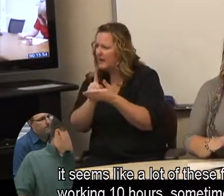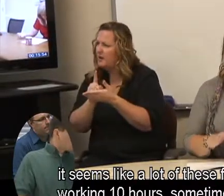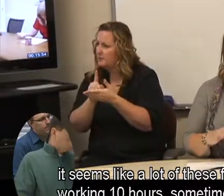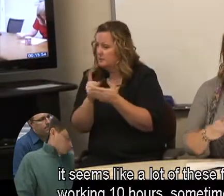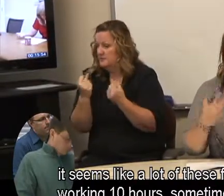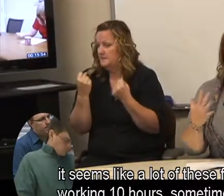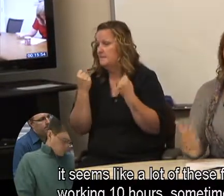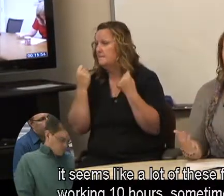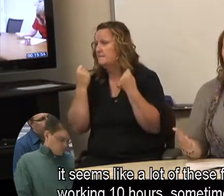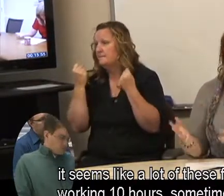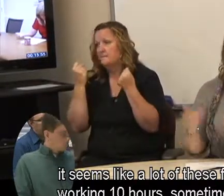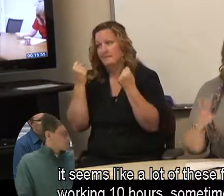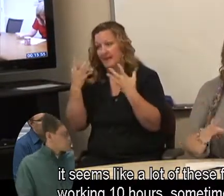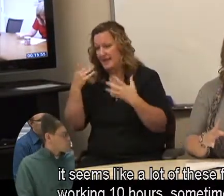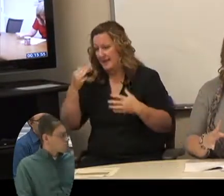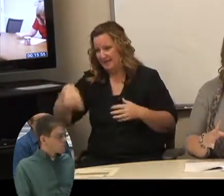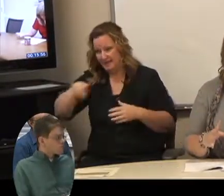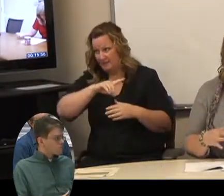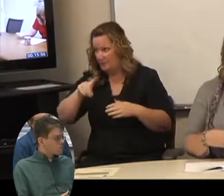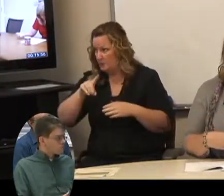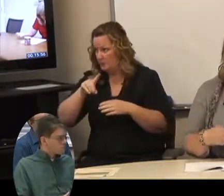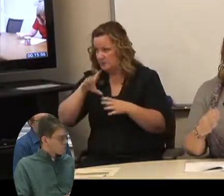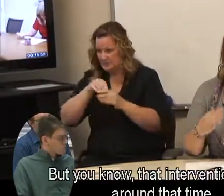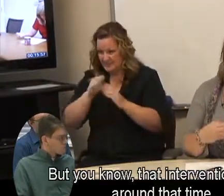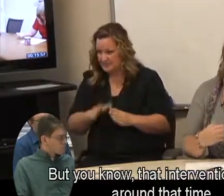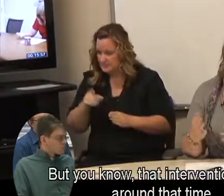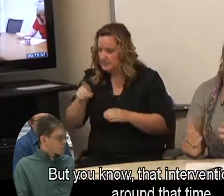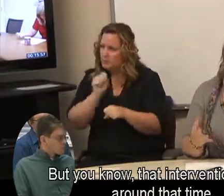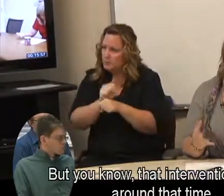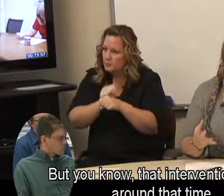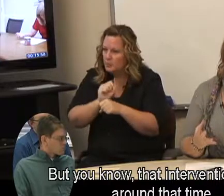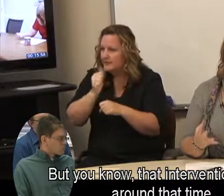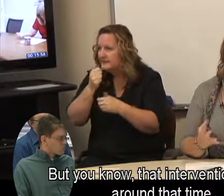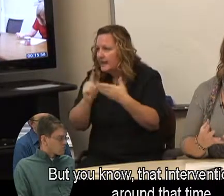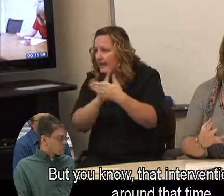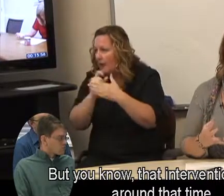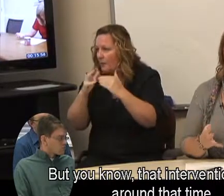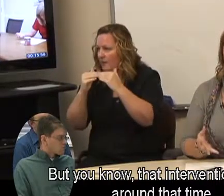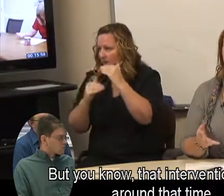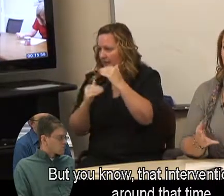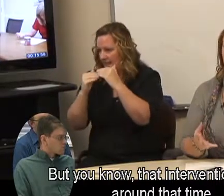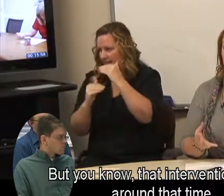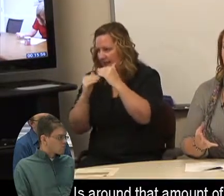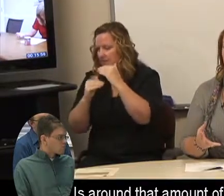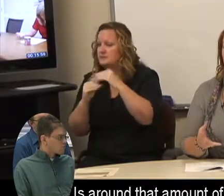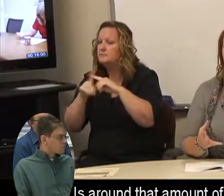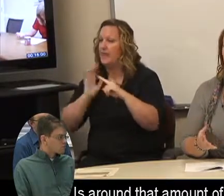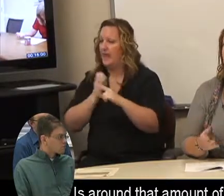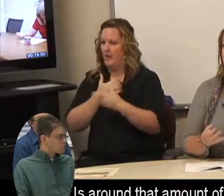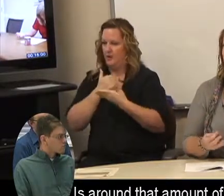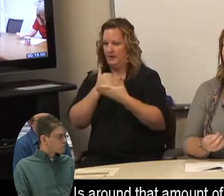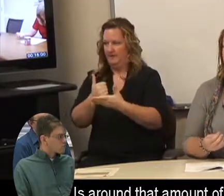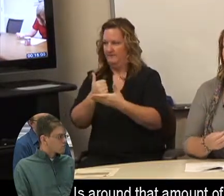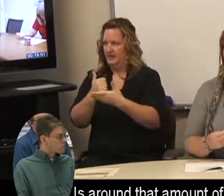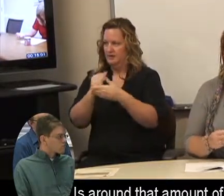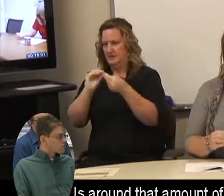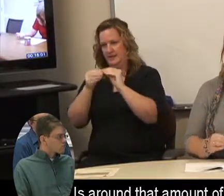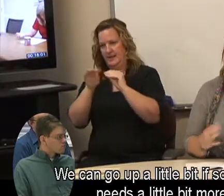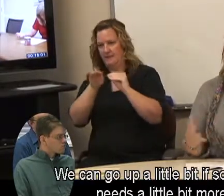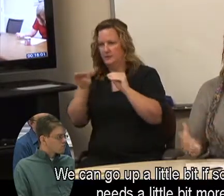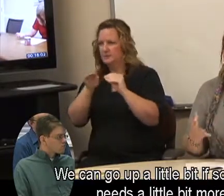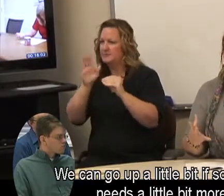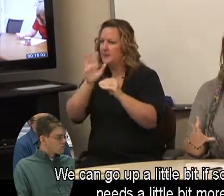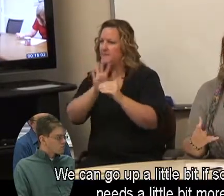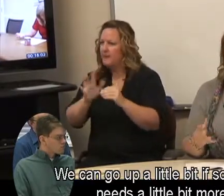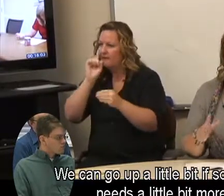10 hours, sometimes less. But, you know, that intervention level is around that time, is around that amount of time.